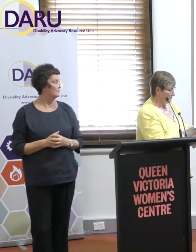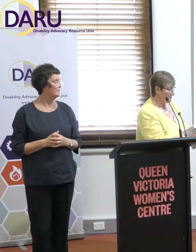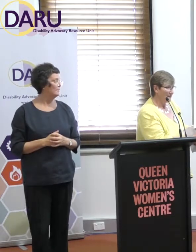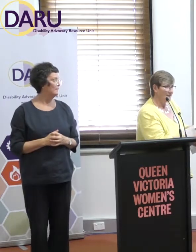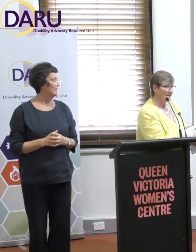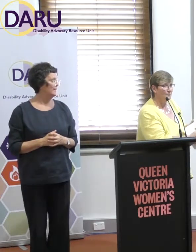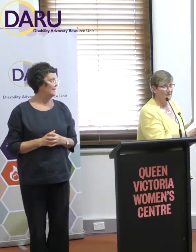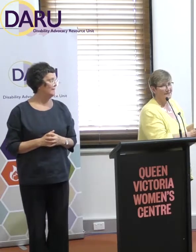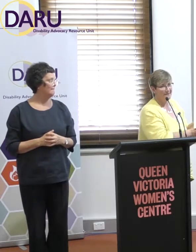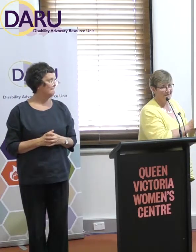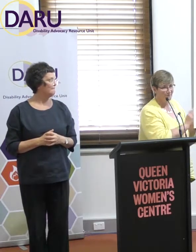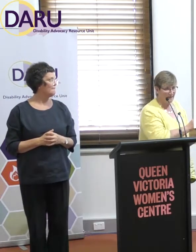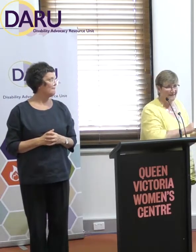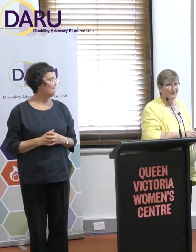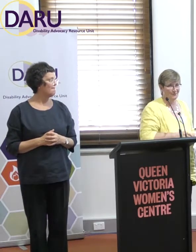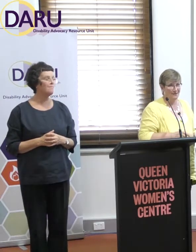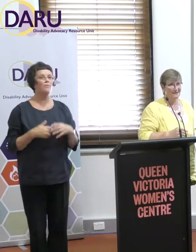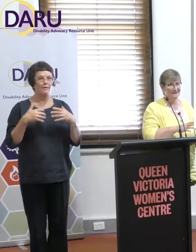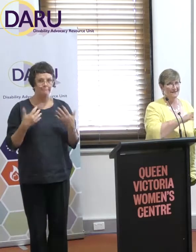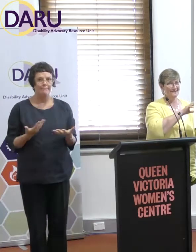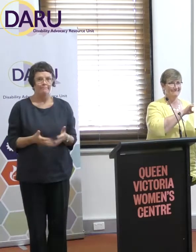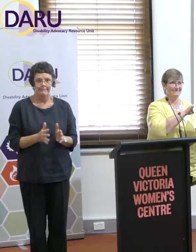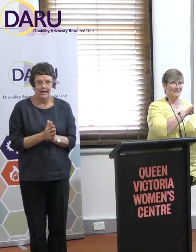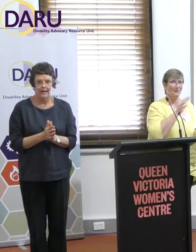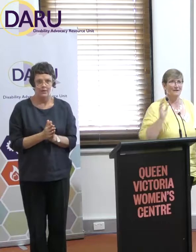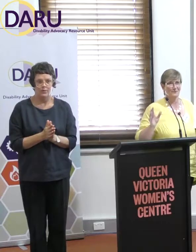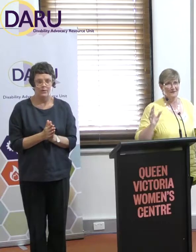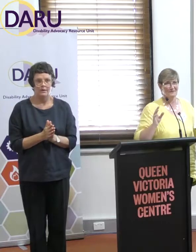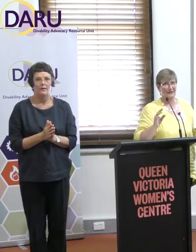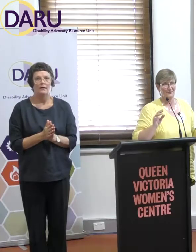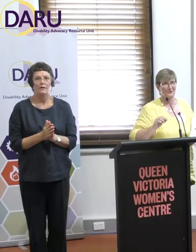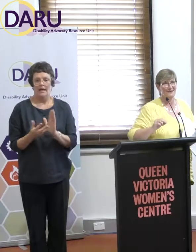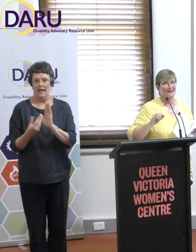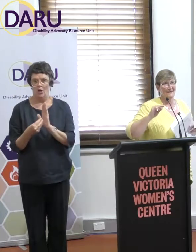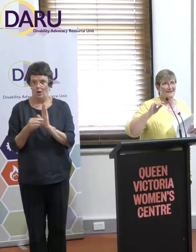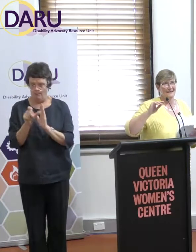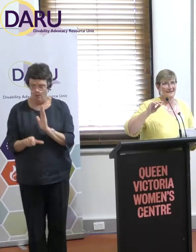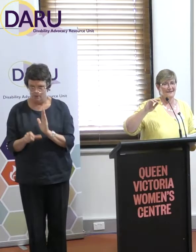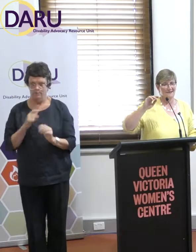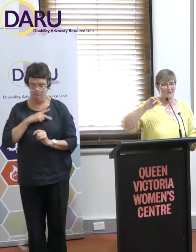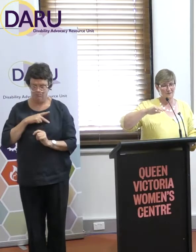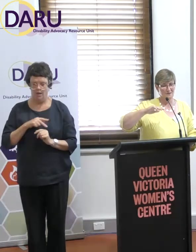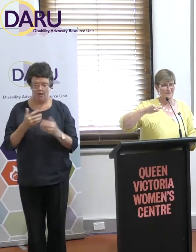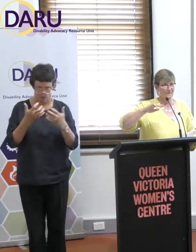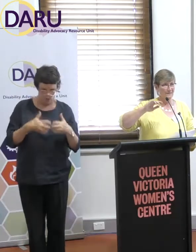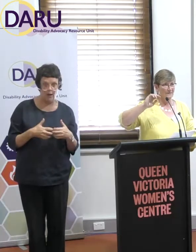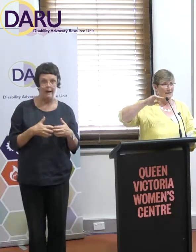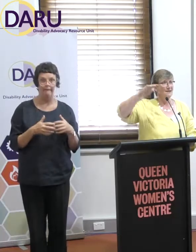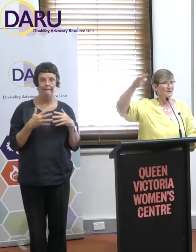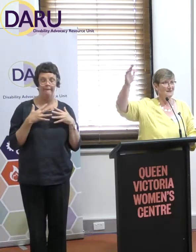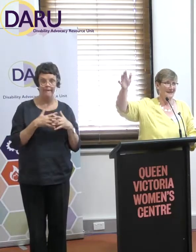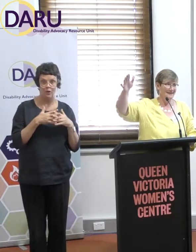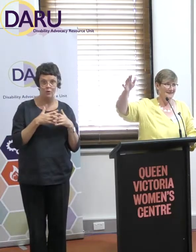Because what they, this is the way they do it, is they work out all these values, they cost them